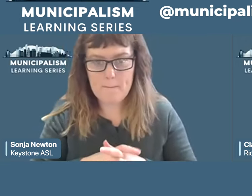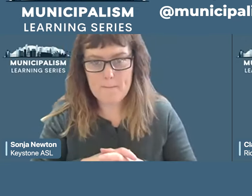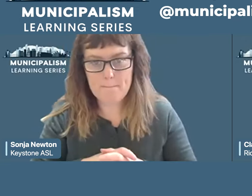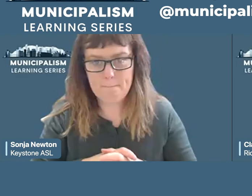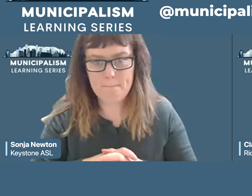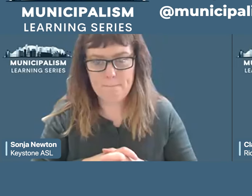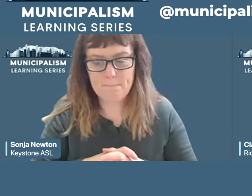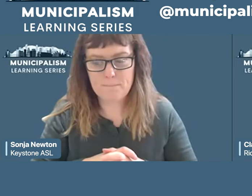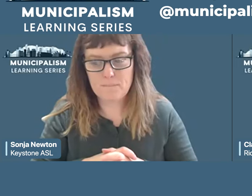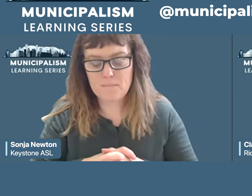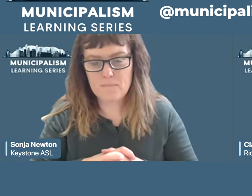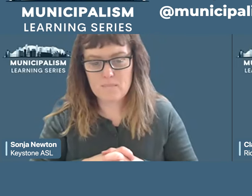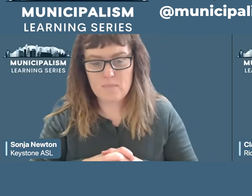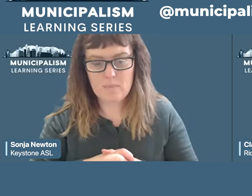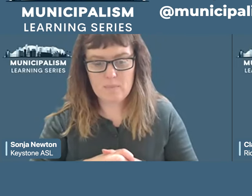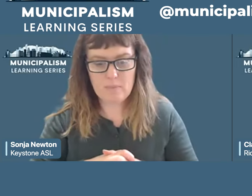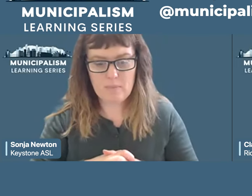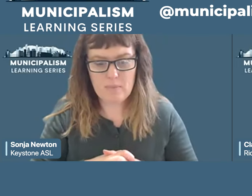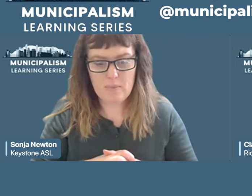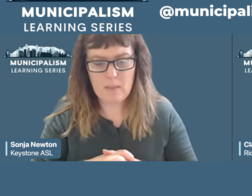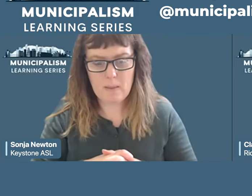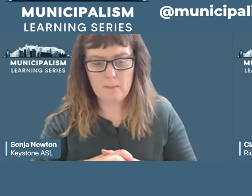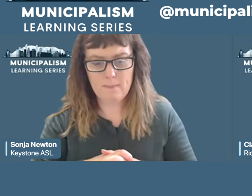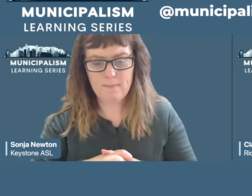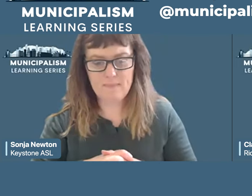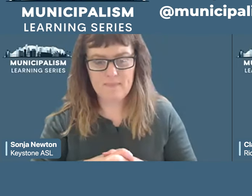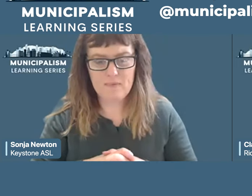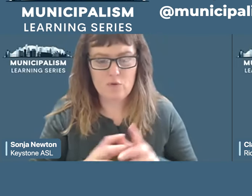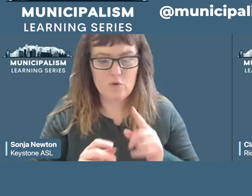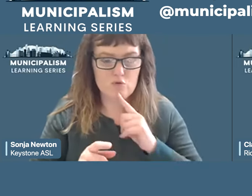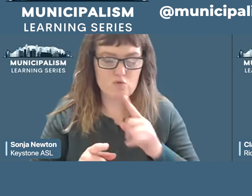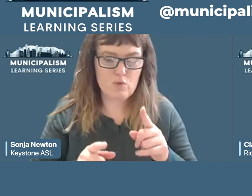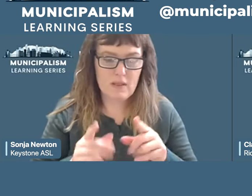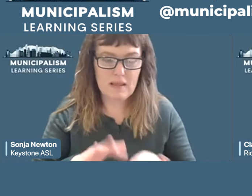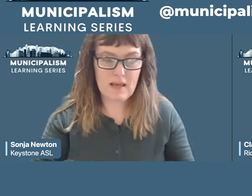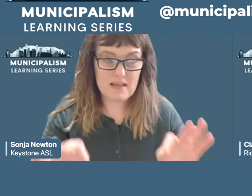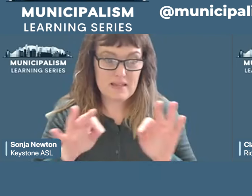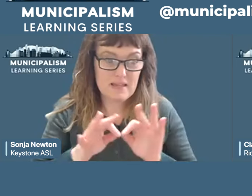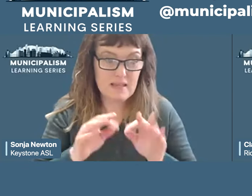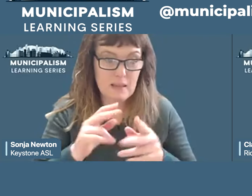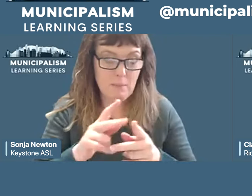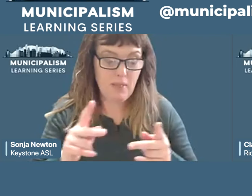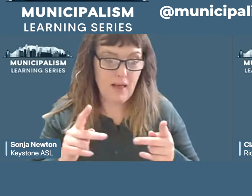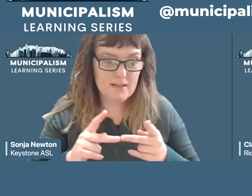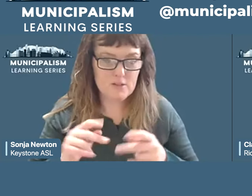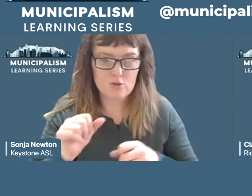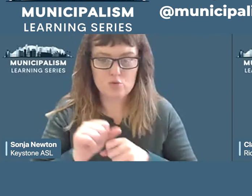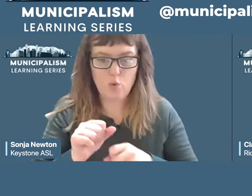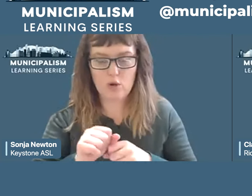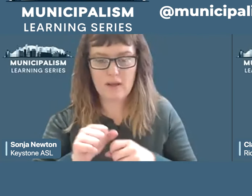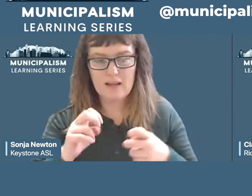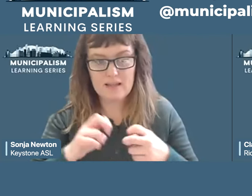as a key place for us to be working on issues